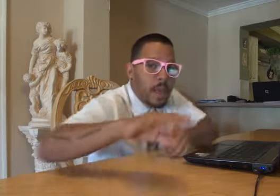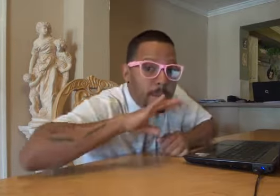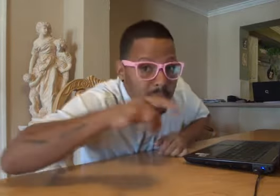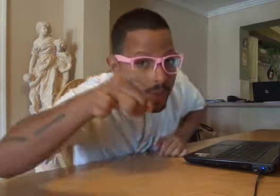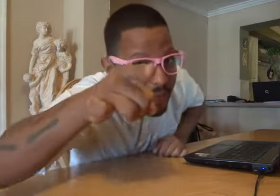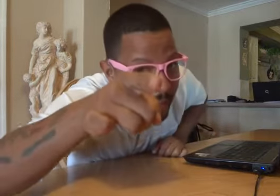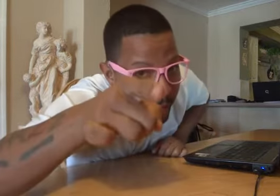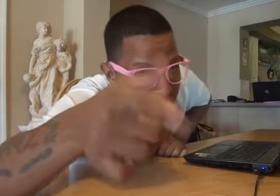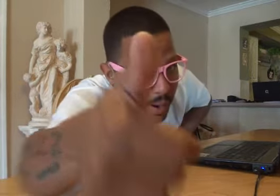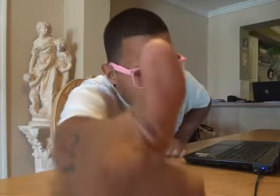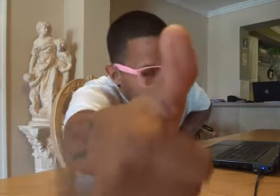Be there.